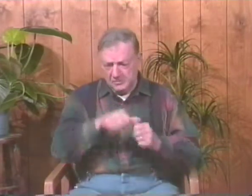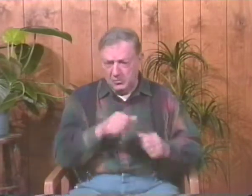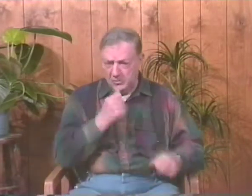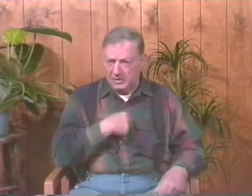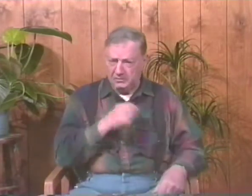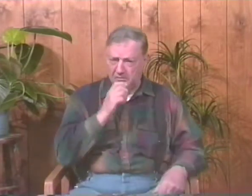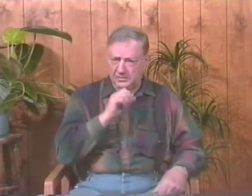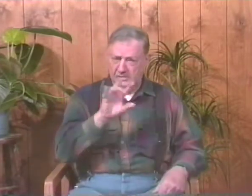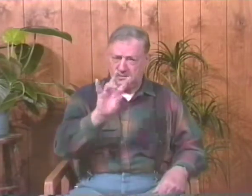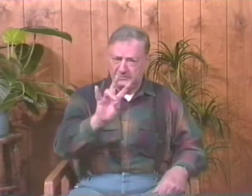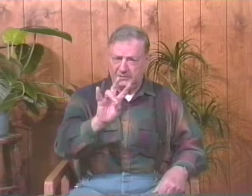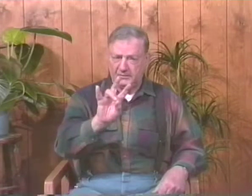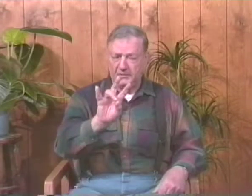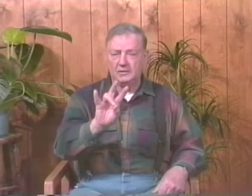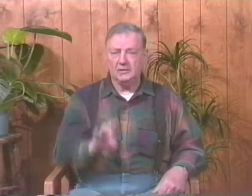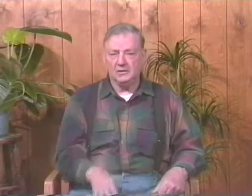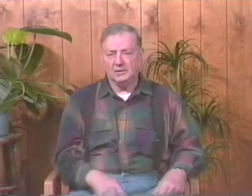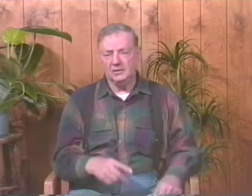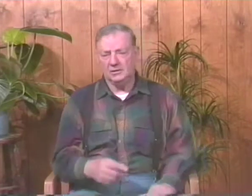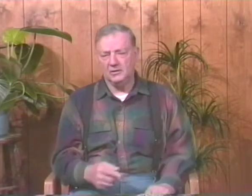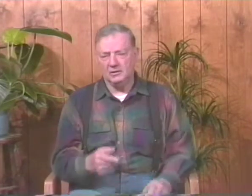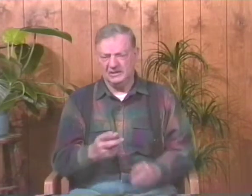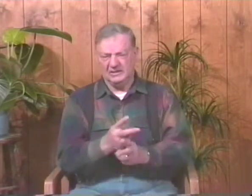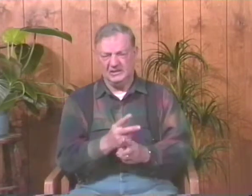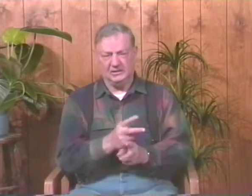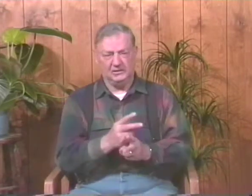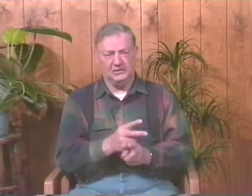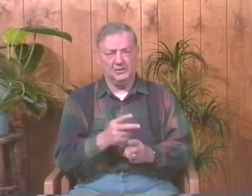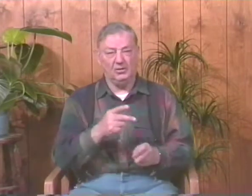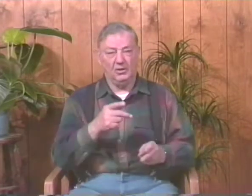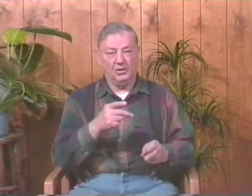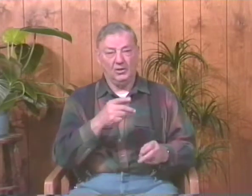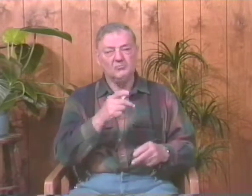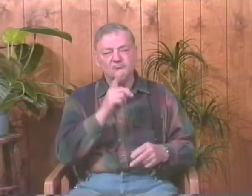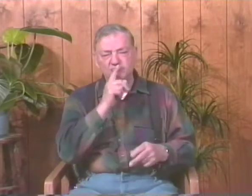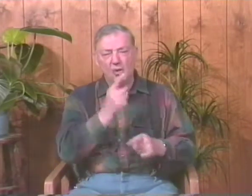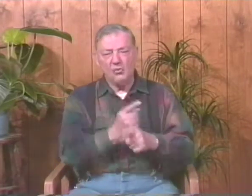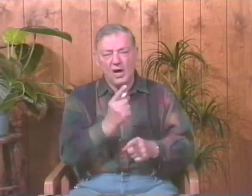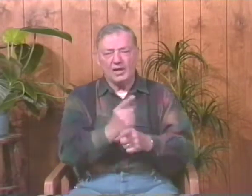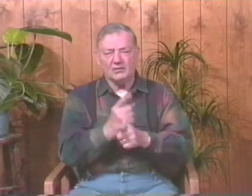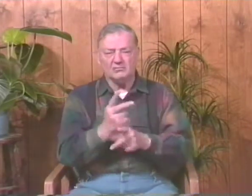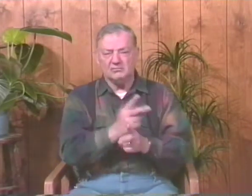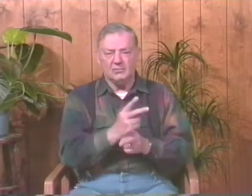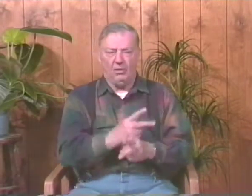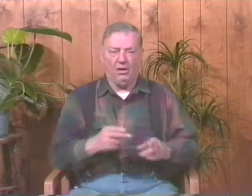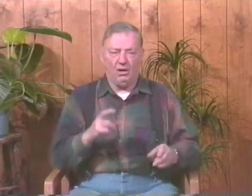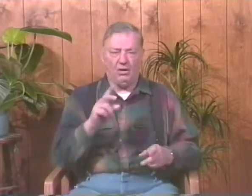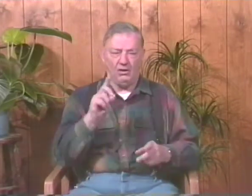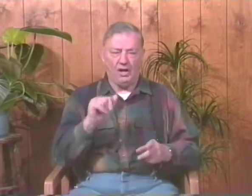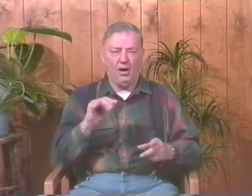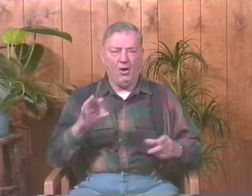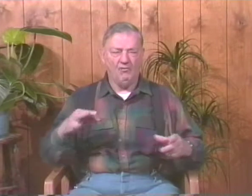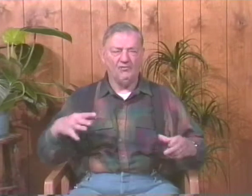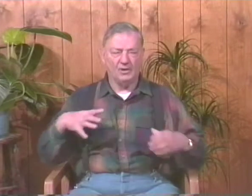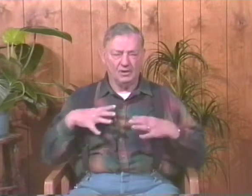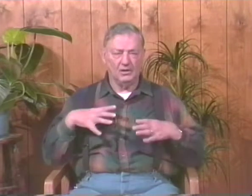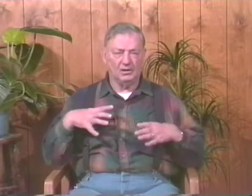I can recall when I was about seven, there was a house parent, we called them, in those days. And